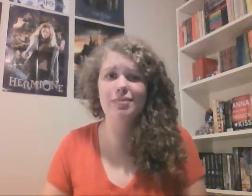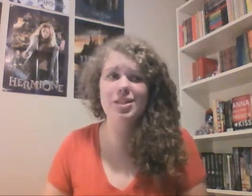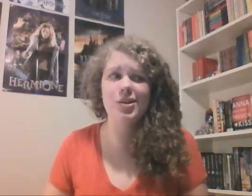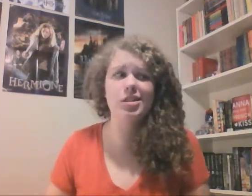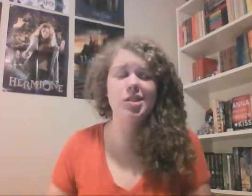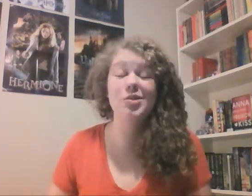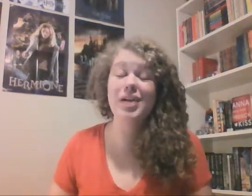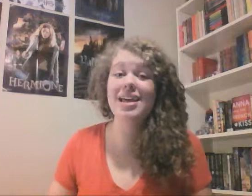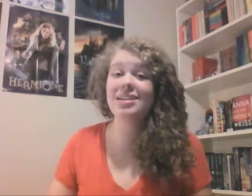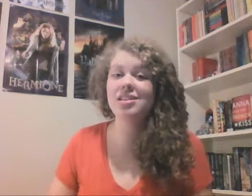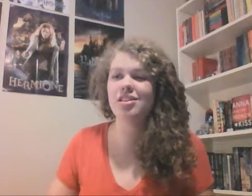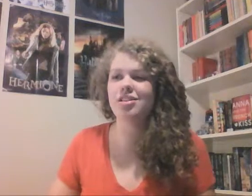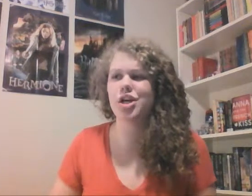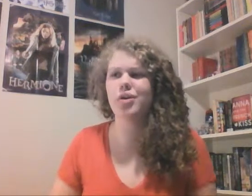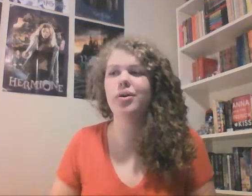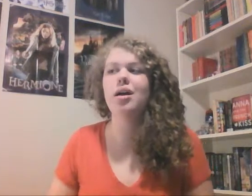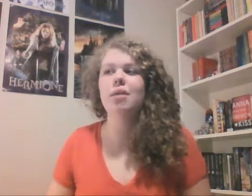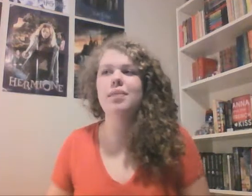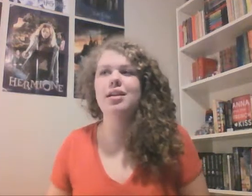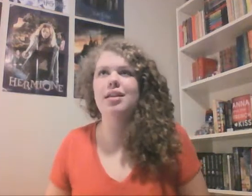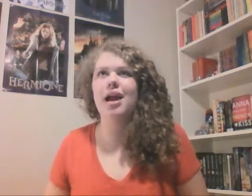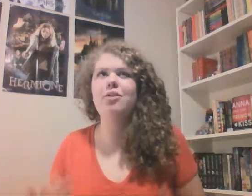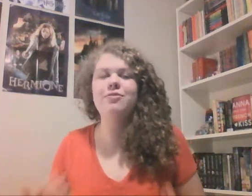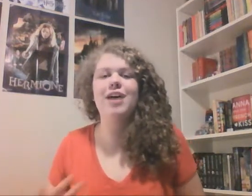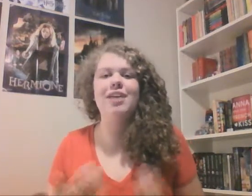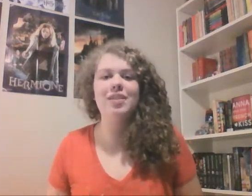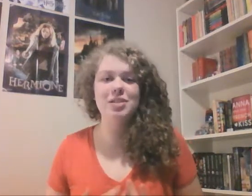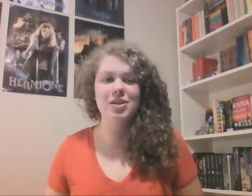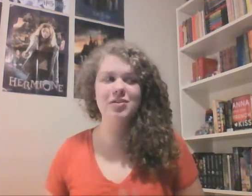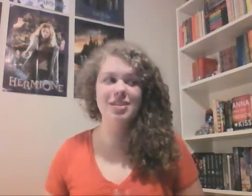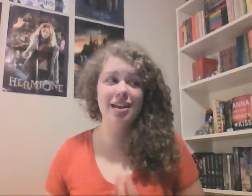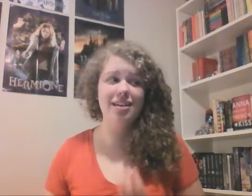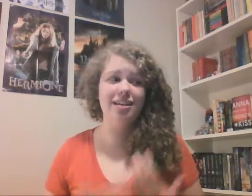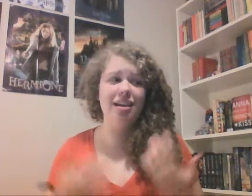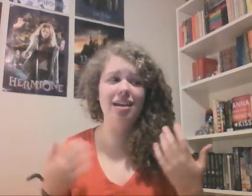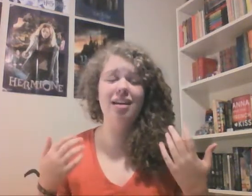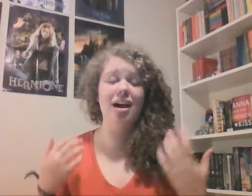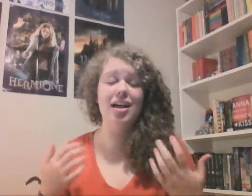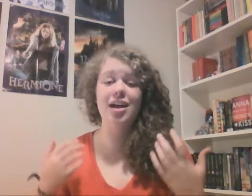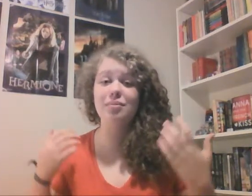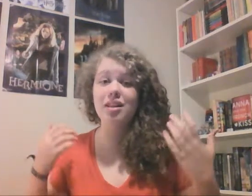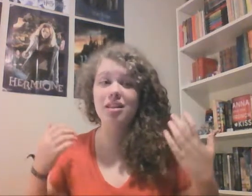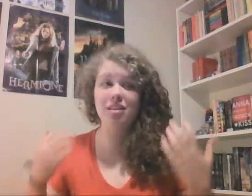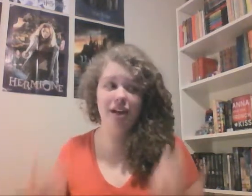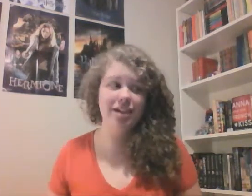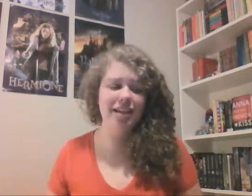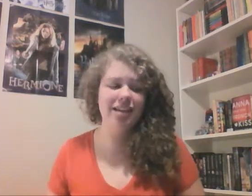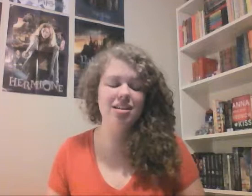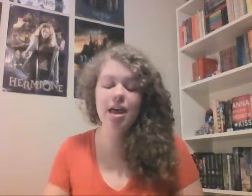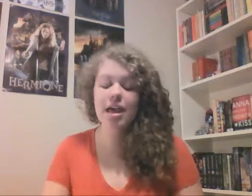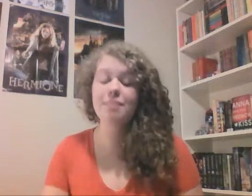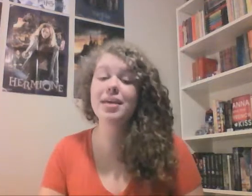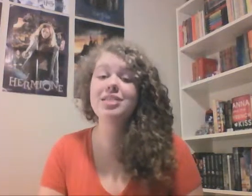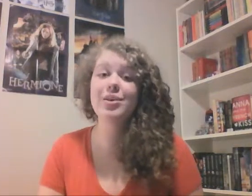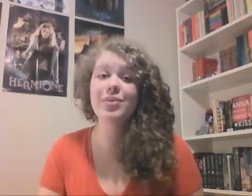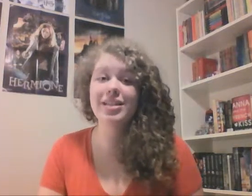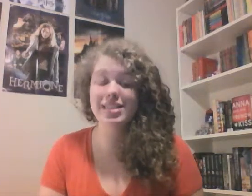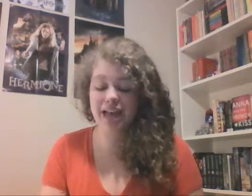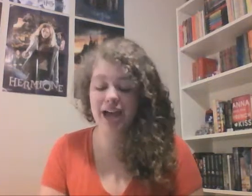episodes to get into the show, but now five episodes in, and I am loving it, it makes me really sad